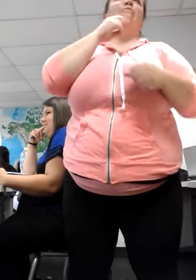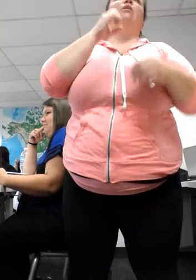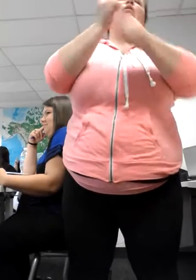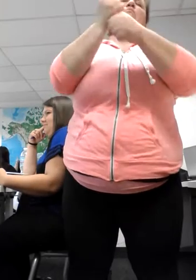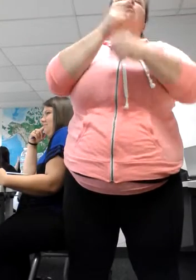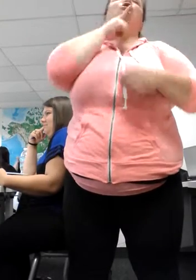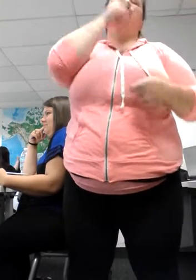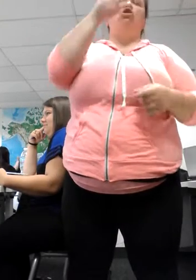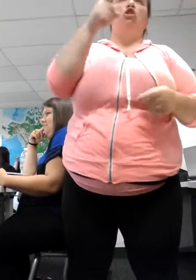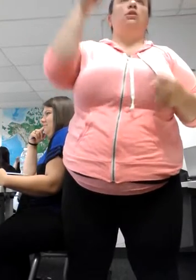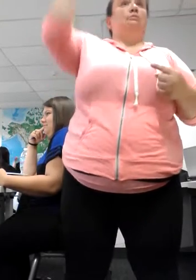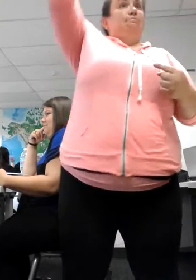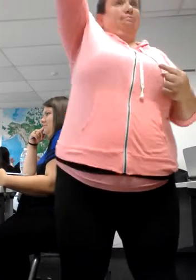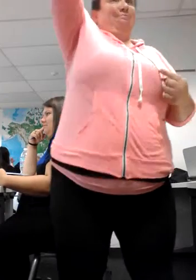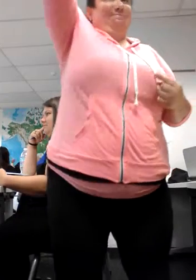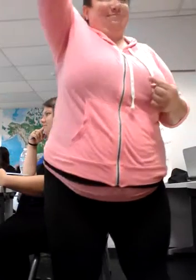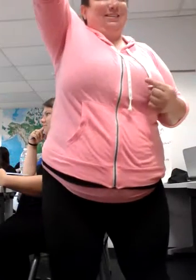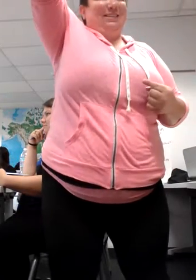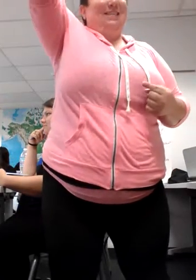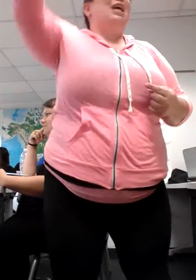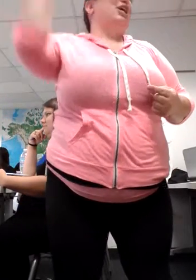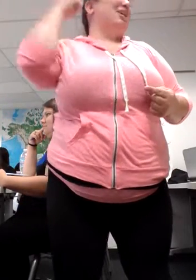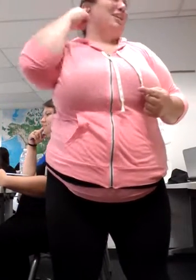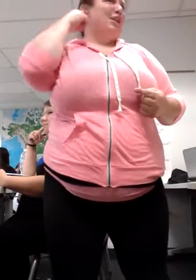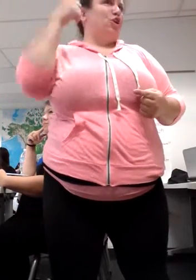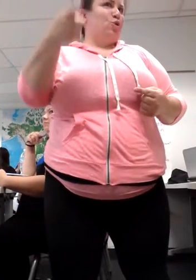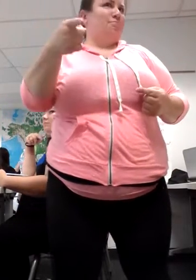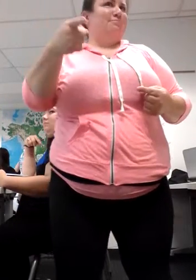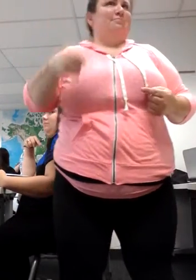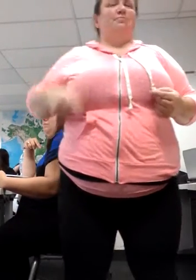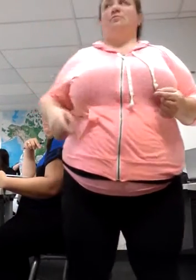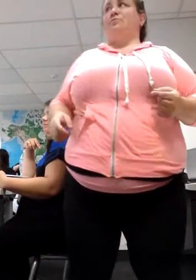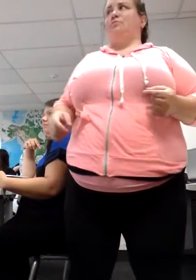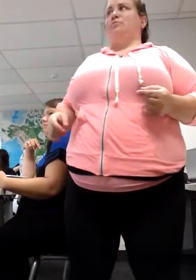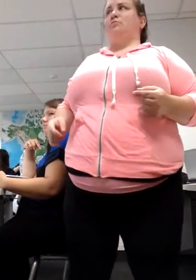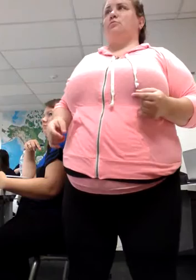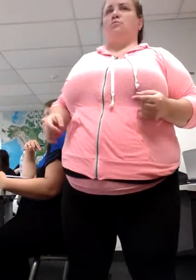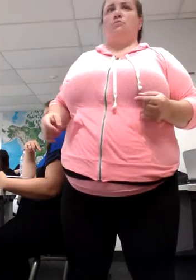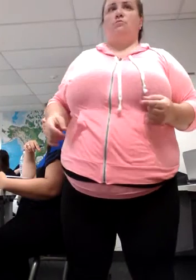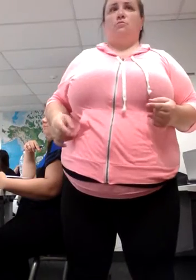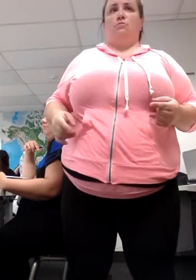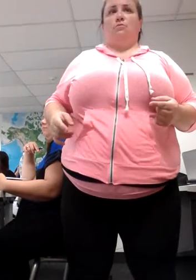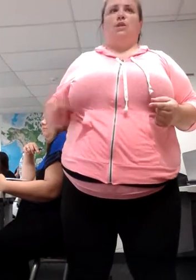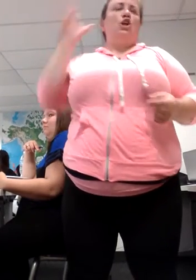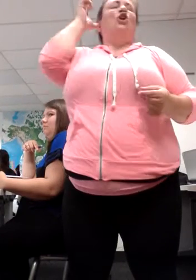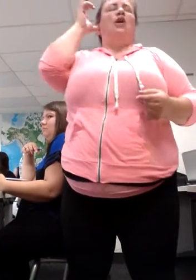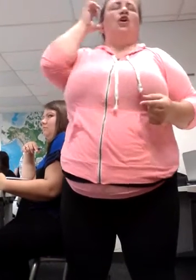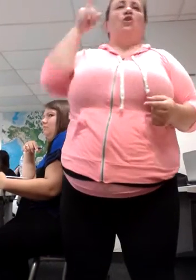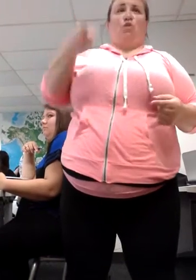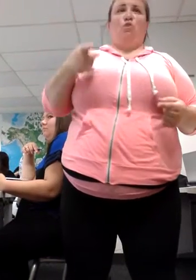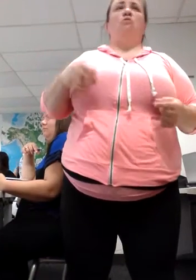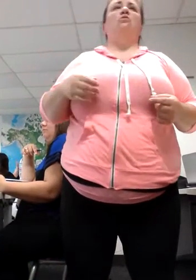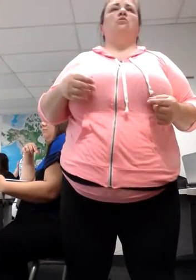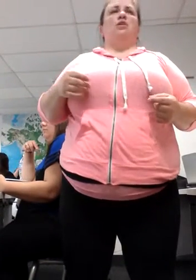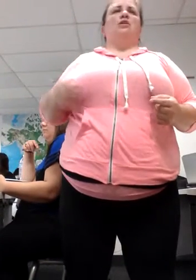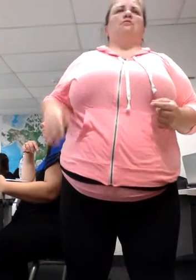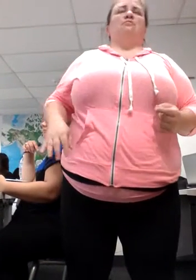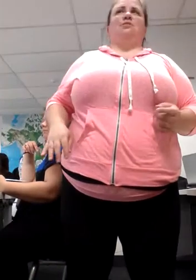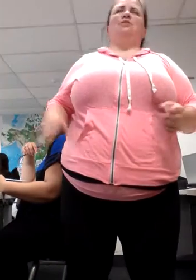I'm saying because it's not loud enough for the people back there. So you need to make sure that you're projecting